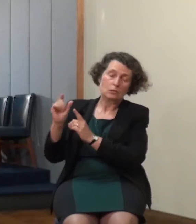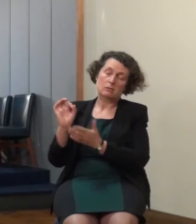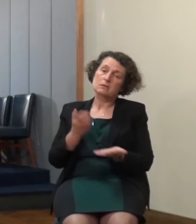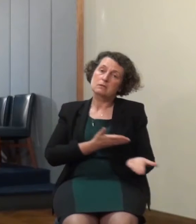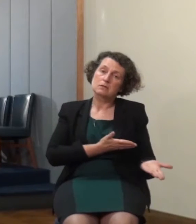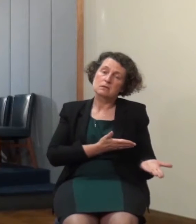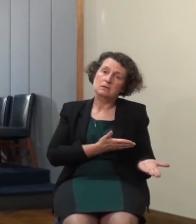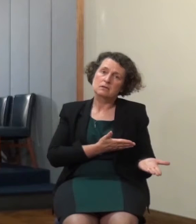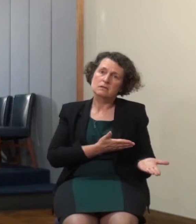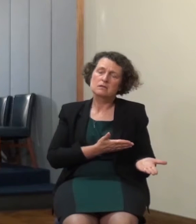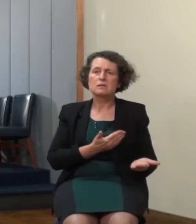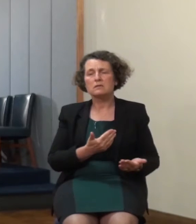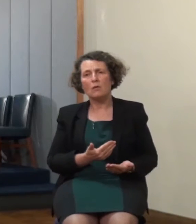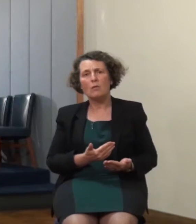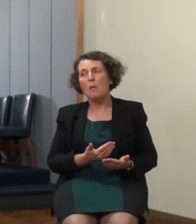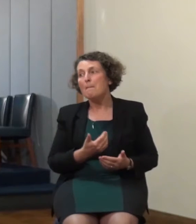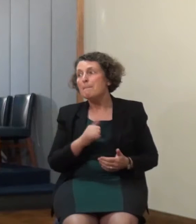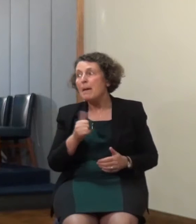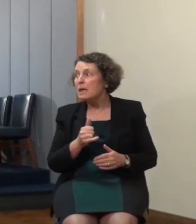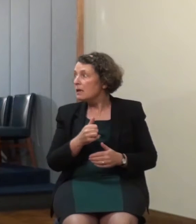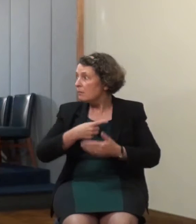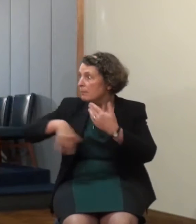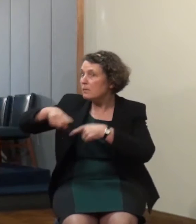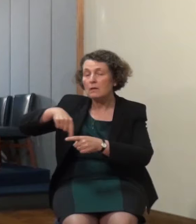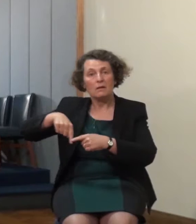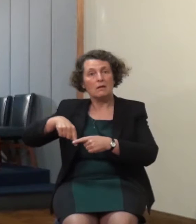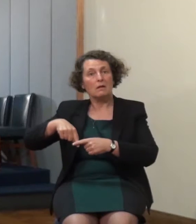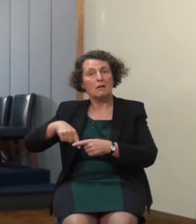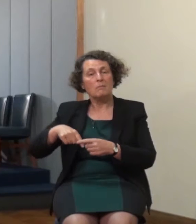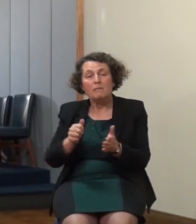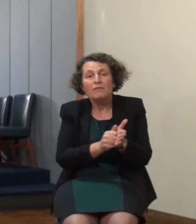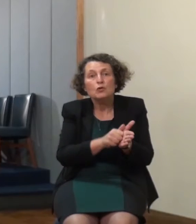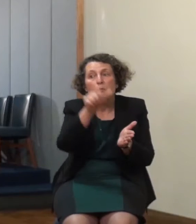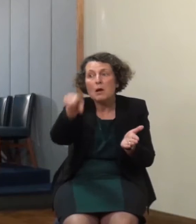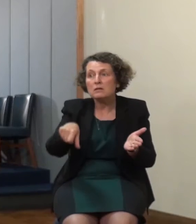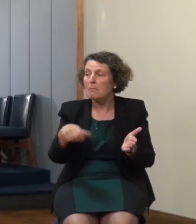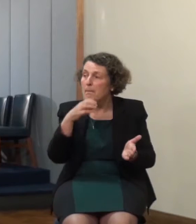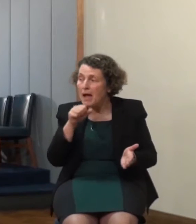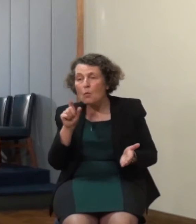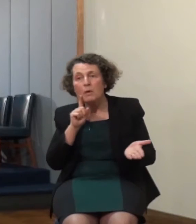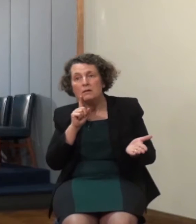man or woman perhaps among us and you live much more for the present than for the future